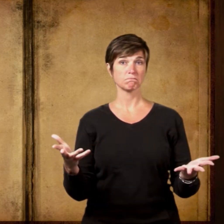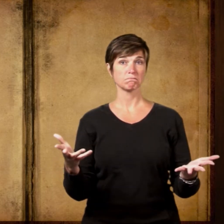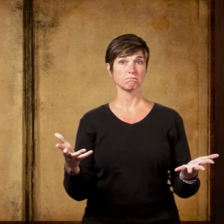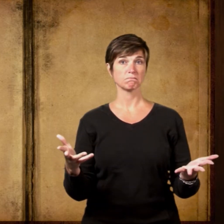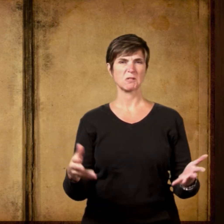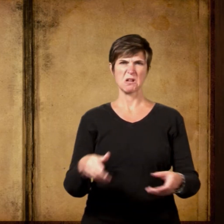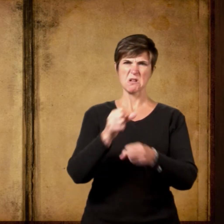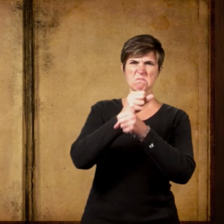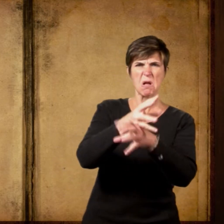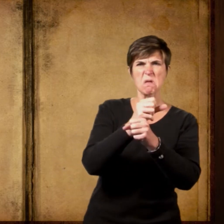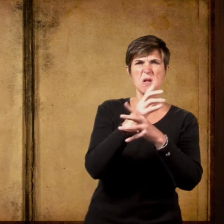Scolding